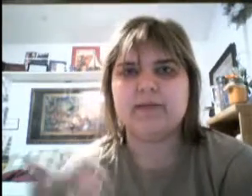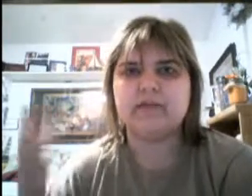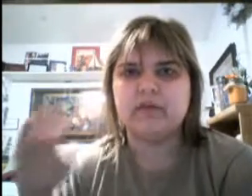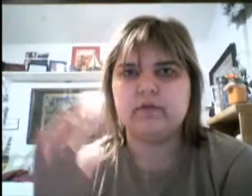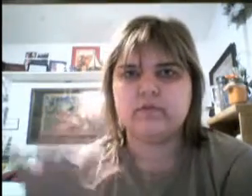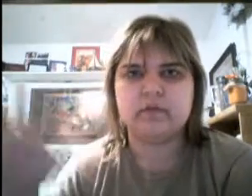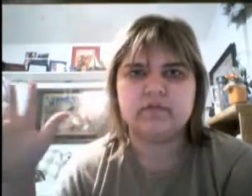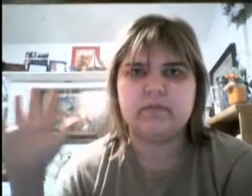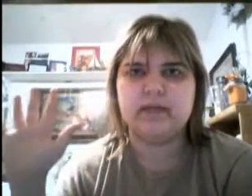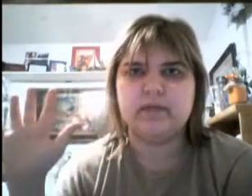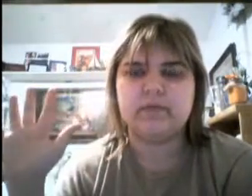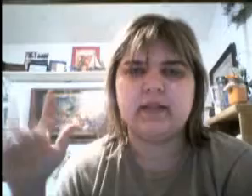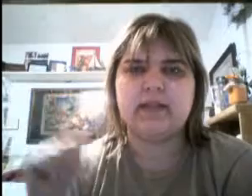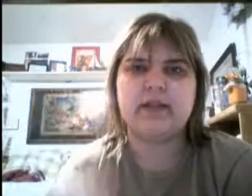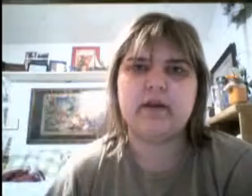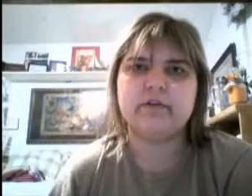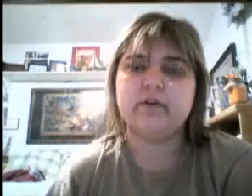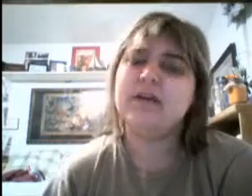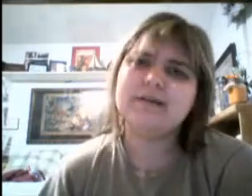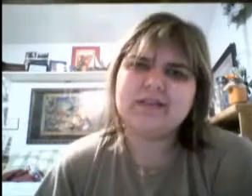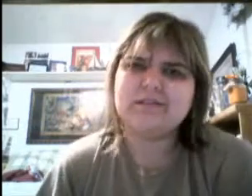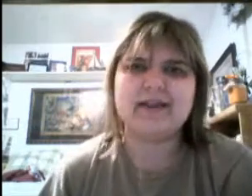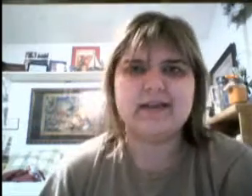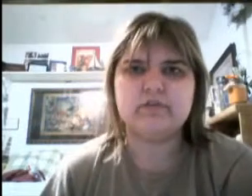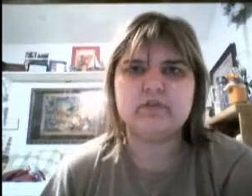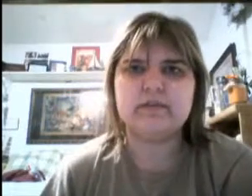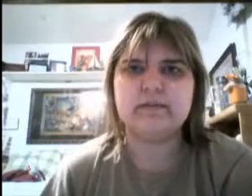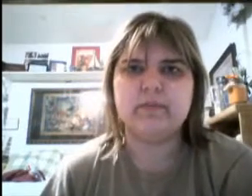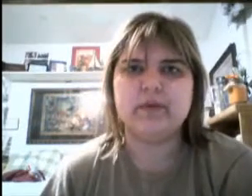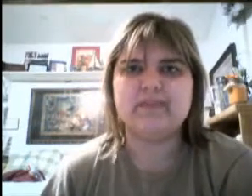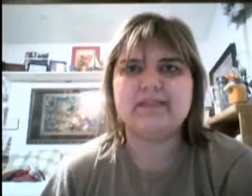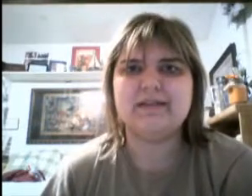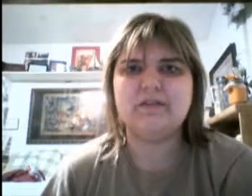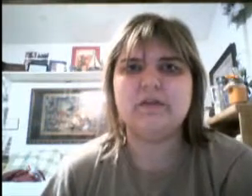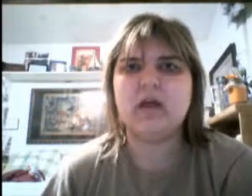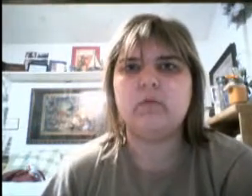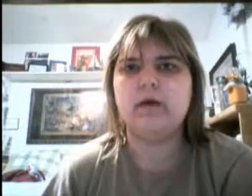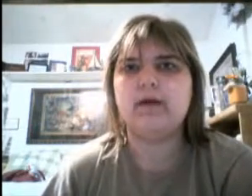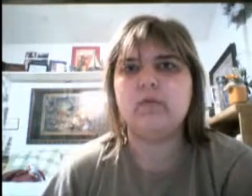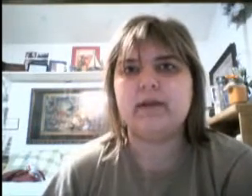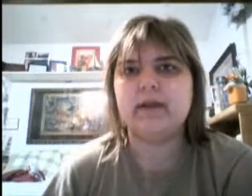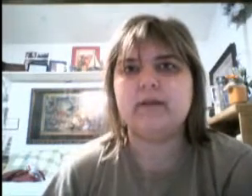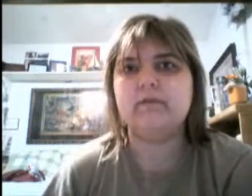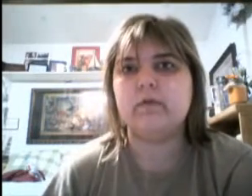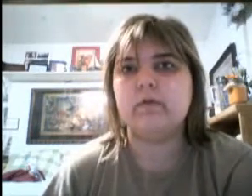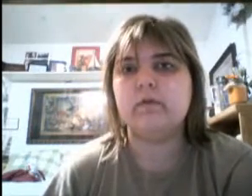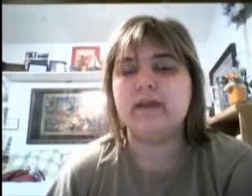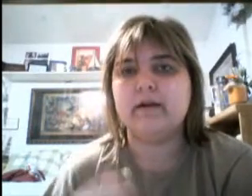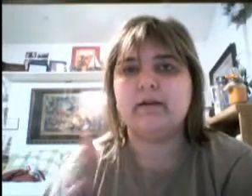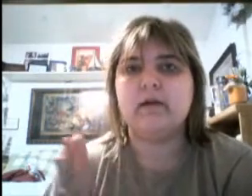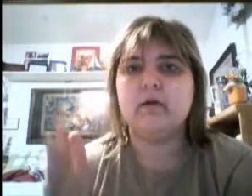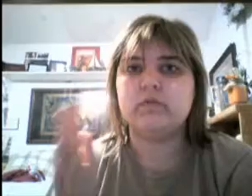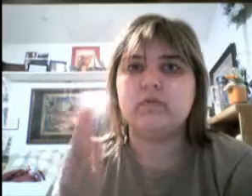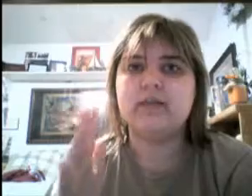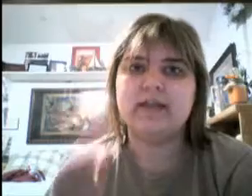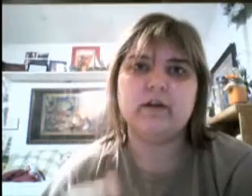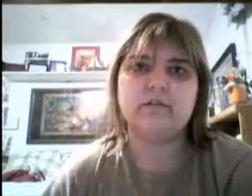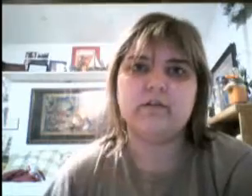head to toe, they're supposed to be completely in character. So that was kind of interesting, but still not what everybody there was wanting to hear for